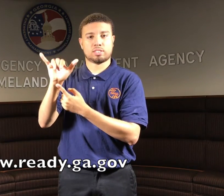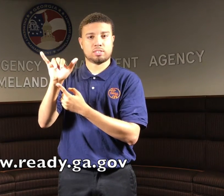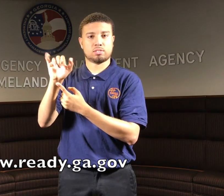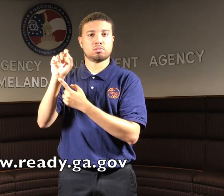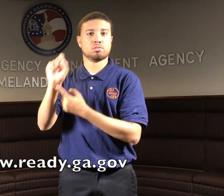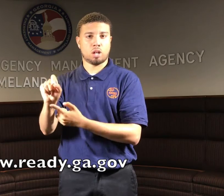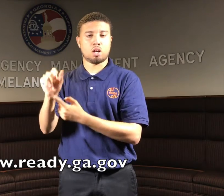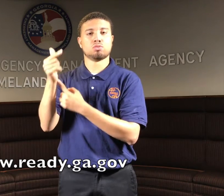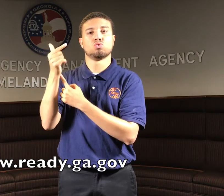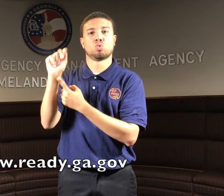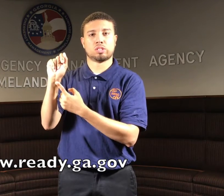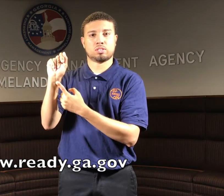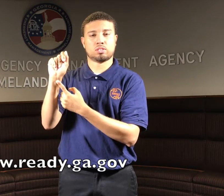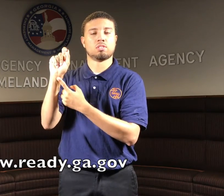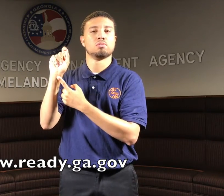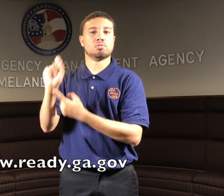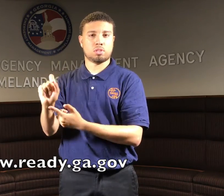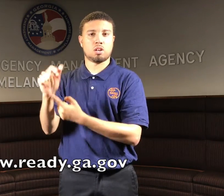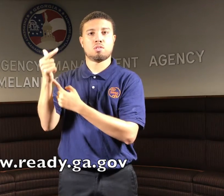.ga.gov.